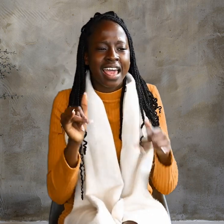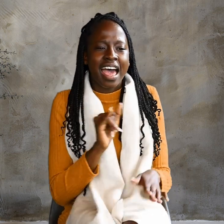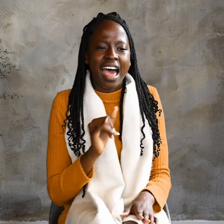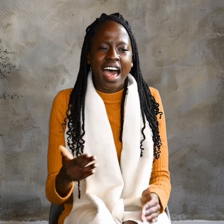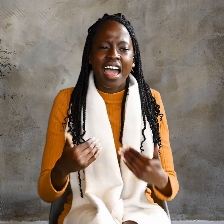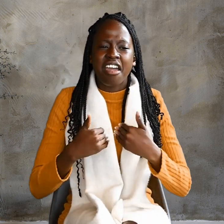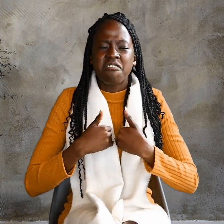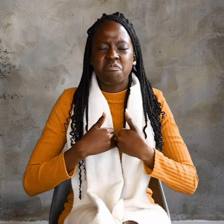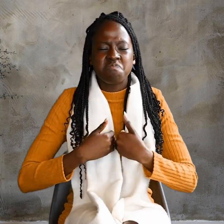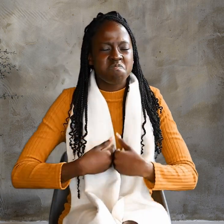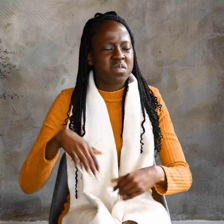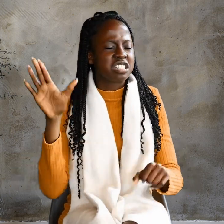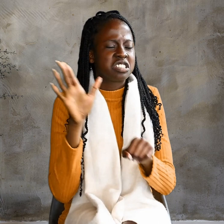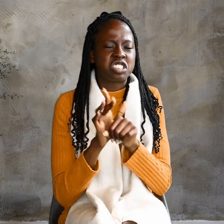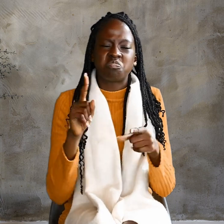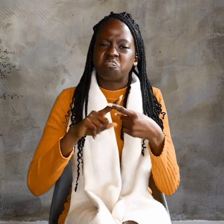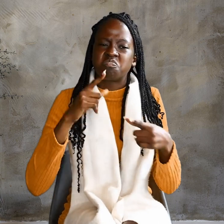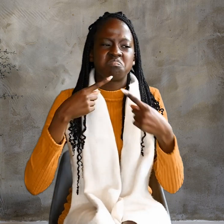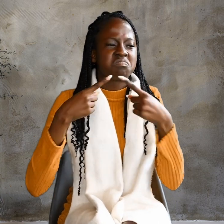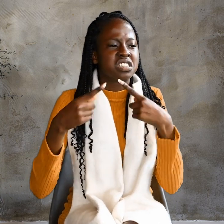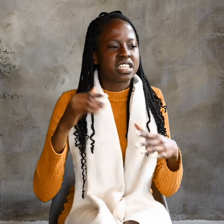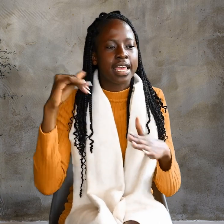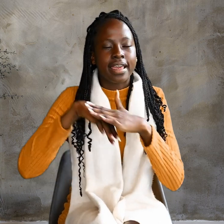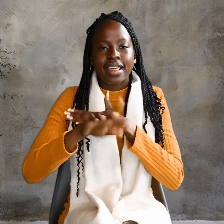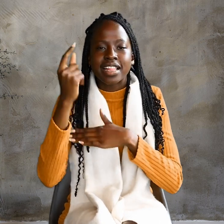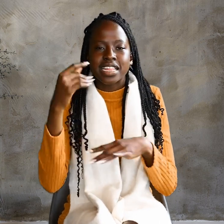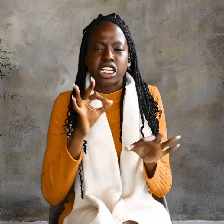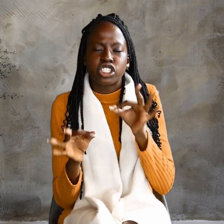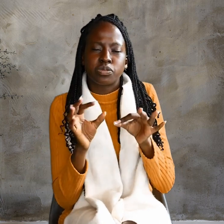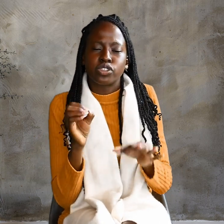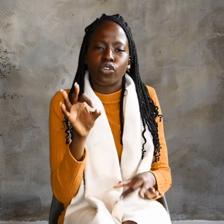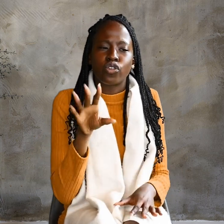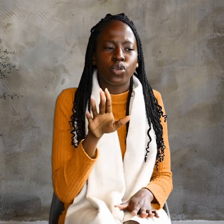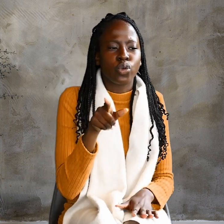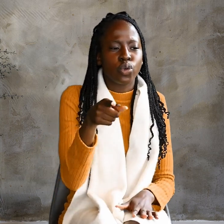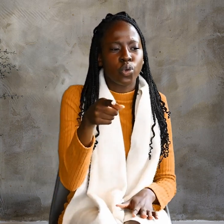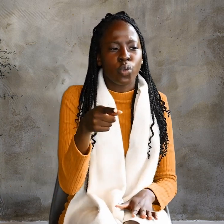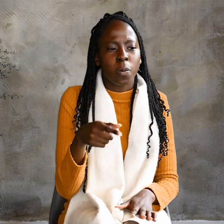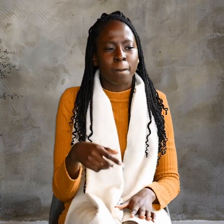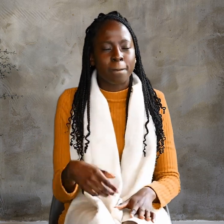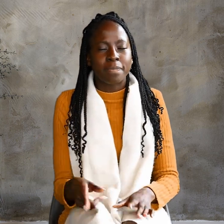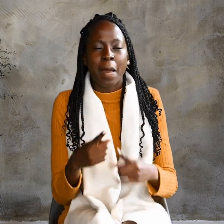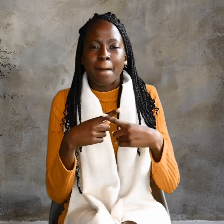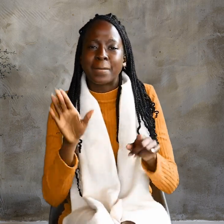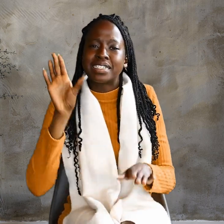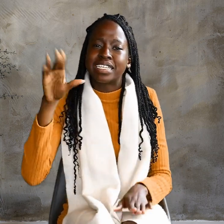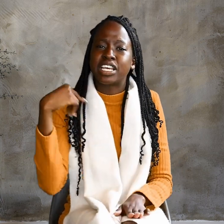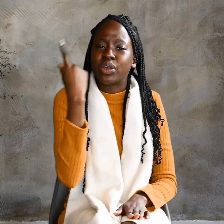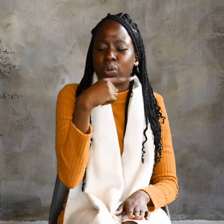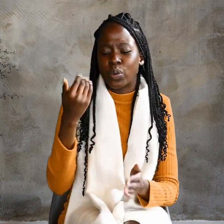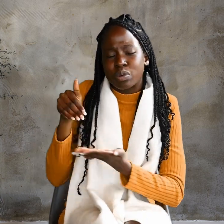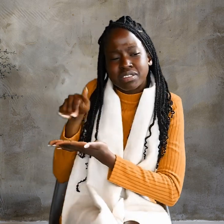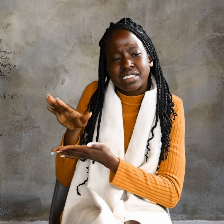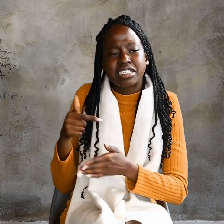I have too much to say in judgment of you. But he who sent me is trustworthy.